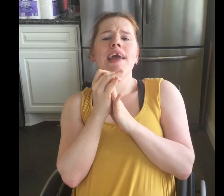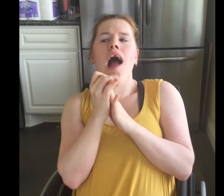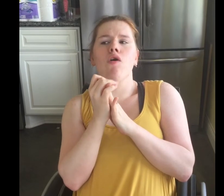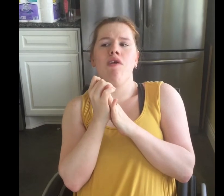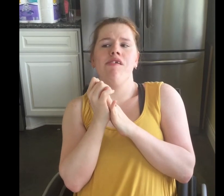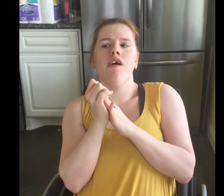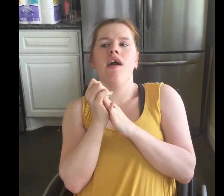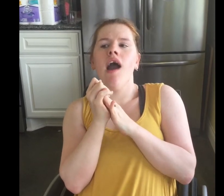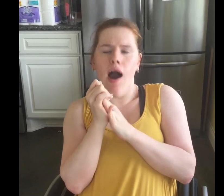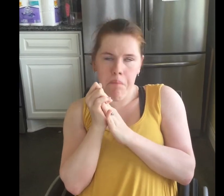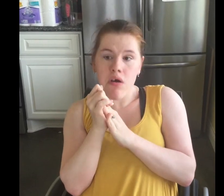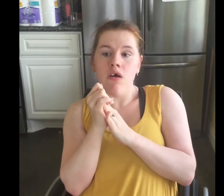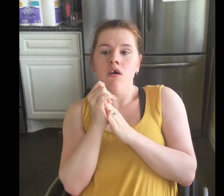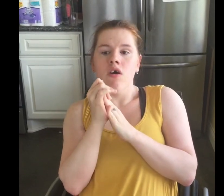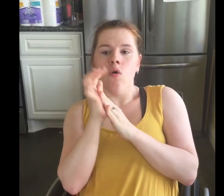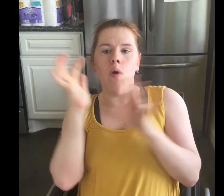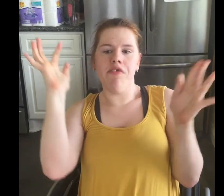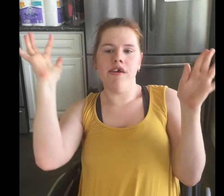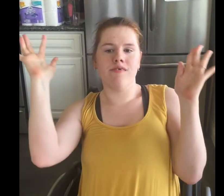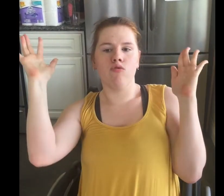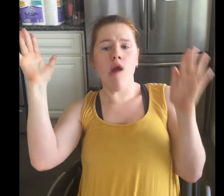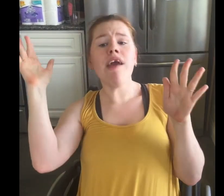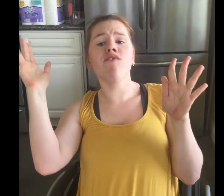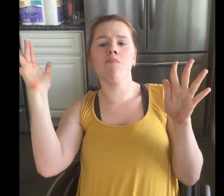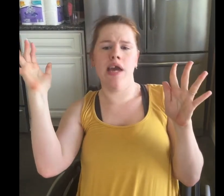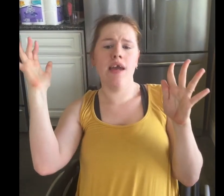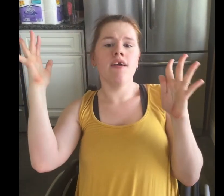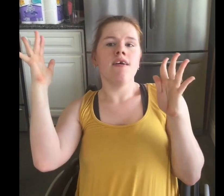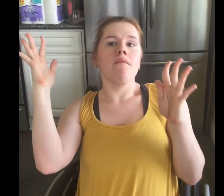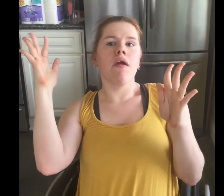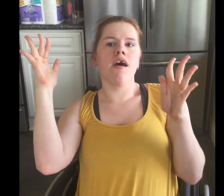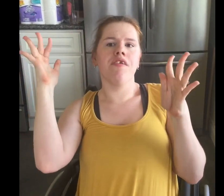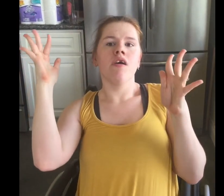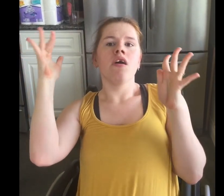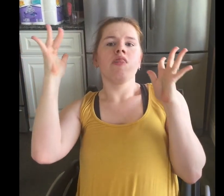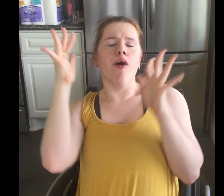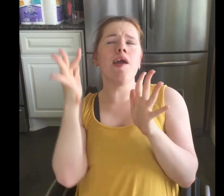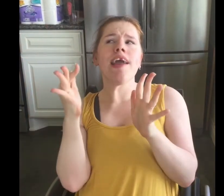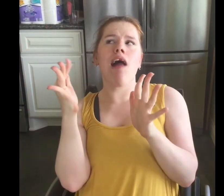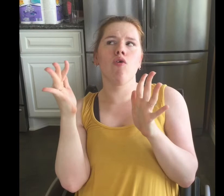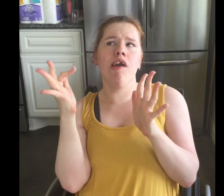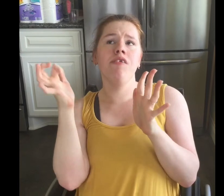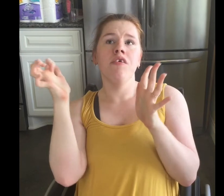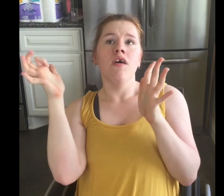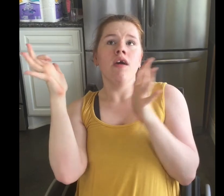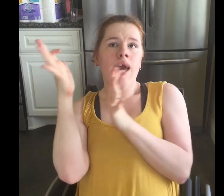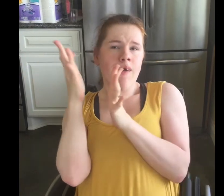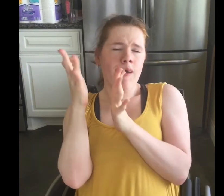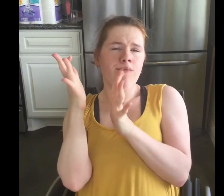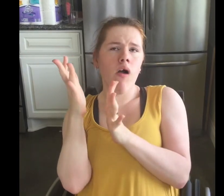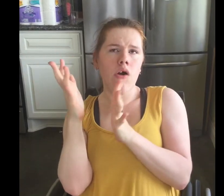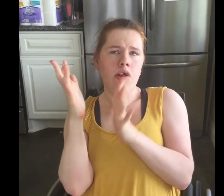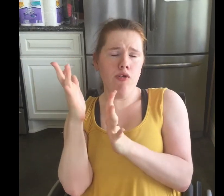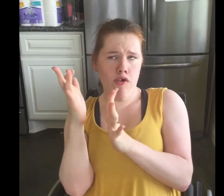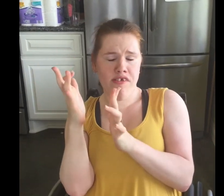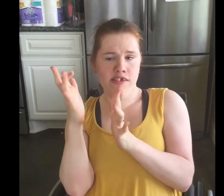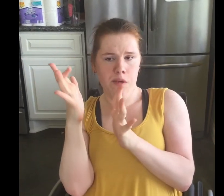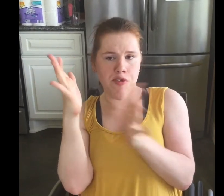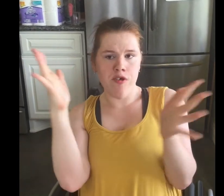calories a cup, which is great for me because 30 calories, if you follow Nutri-Systems